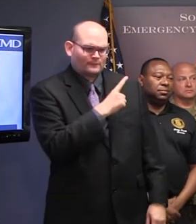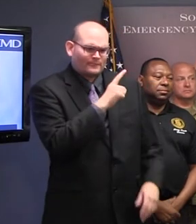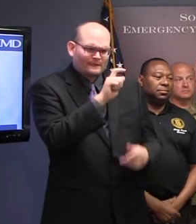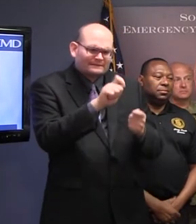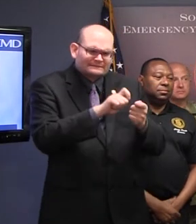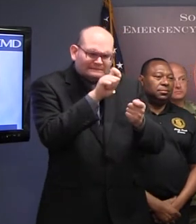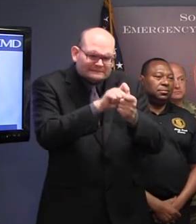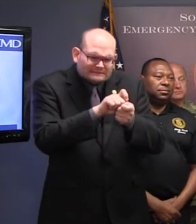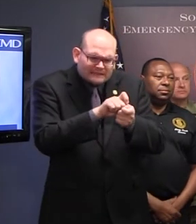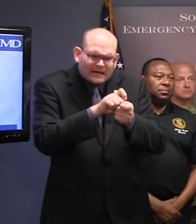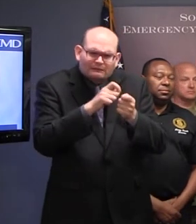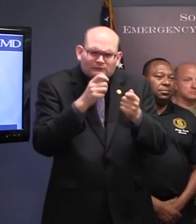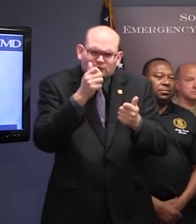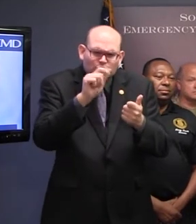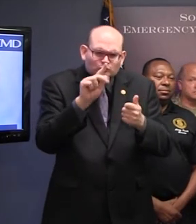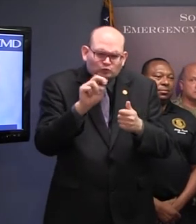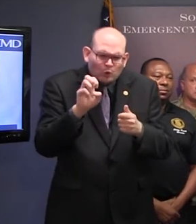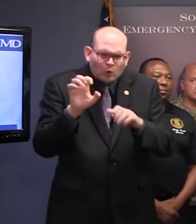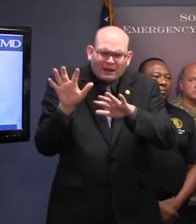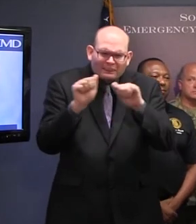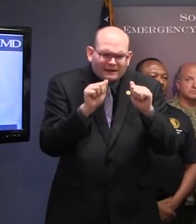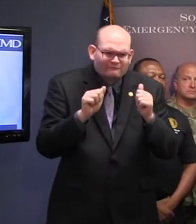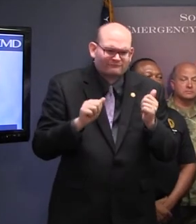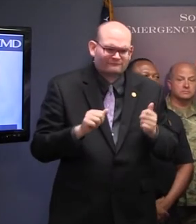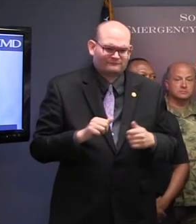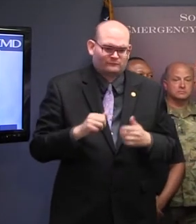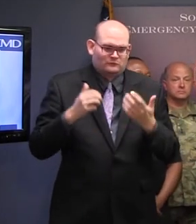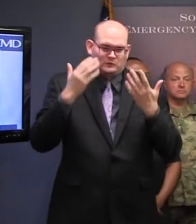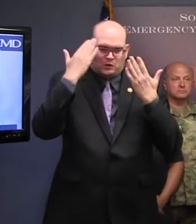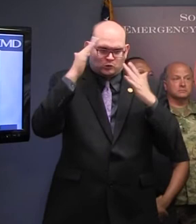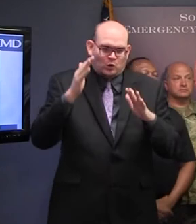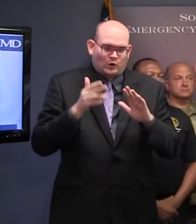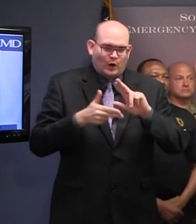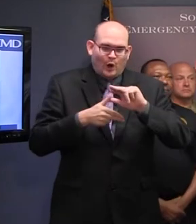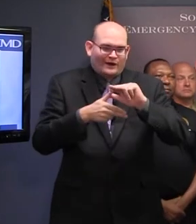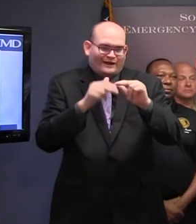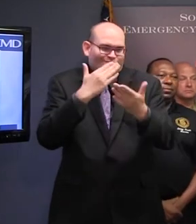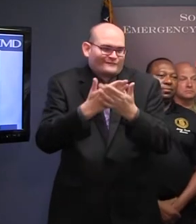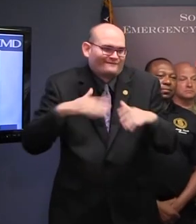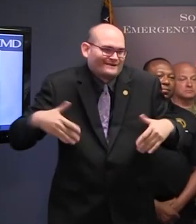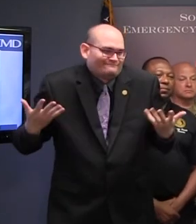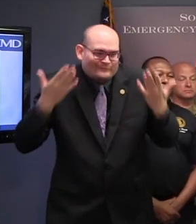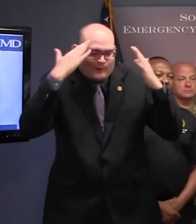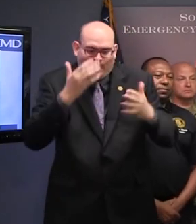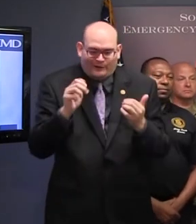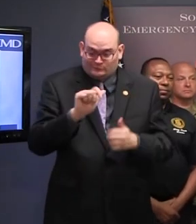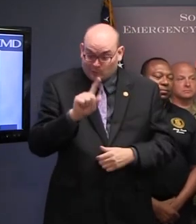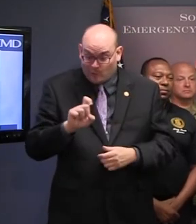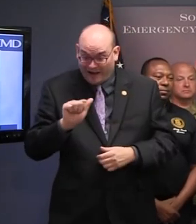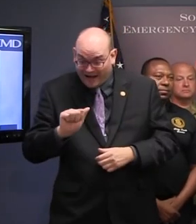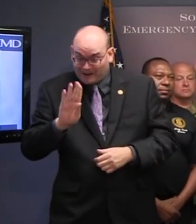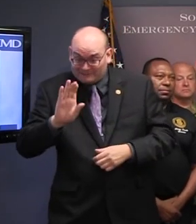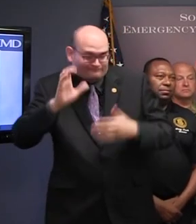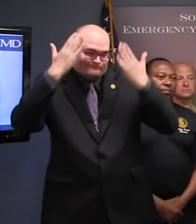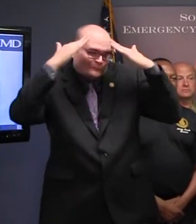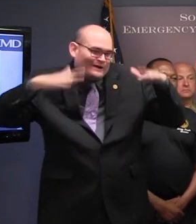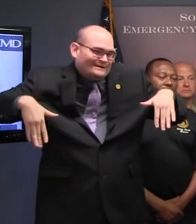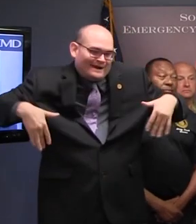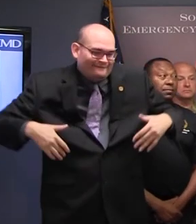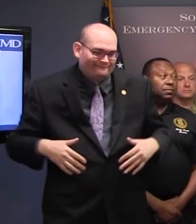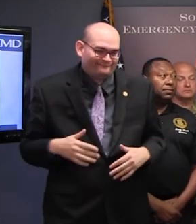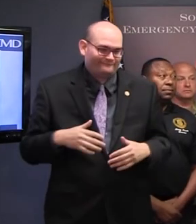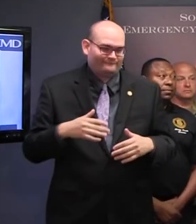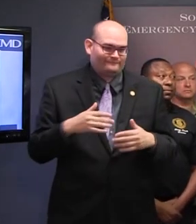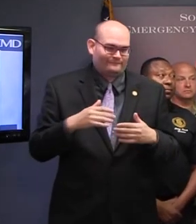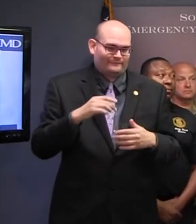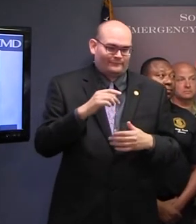location we don't know because we don't know the strength of the storm. We know it's going to be strong, but we don't know how strong. The other thing that we don't know, we don't know how many